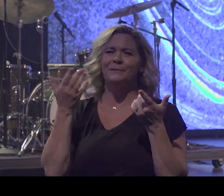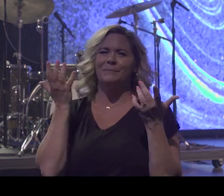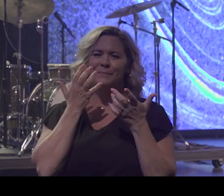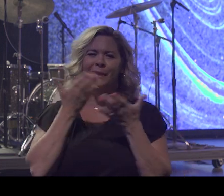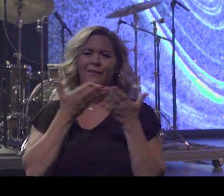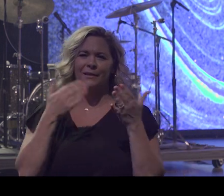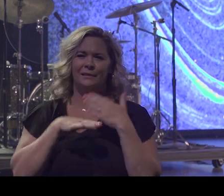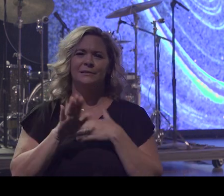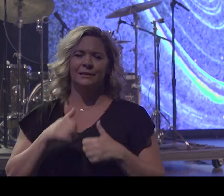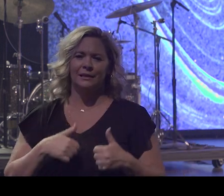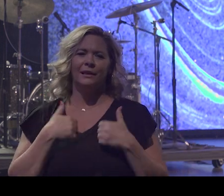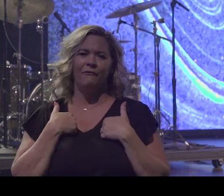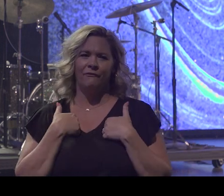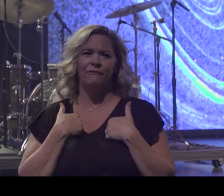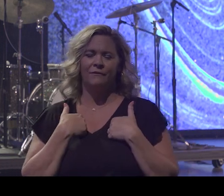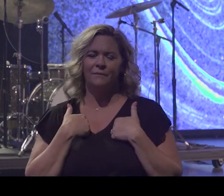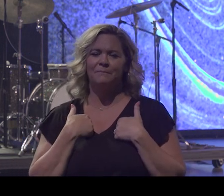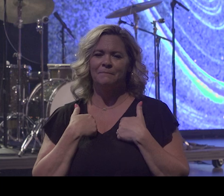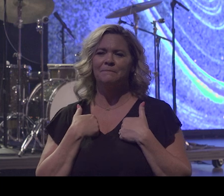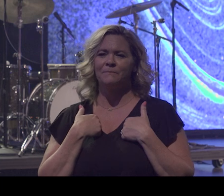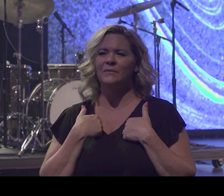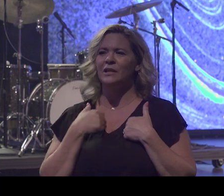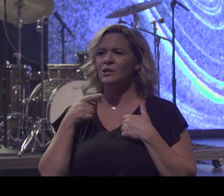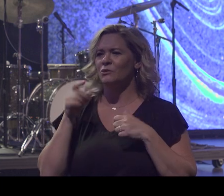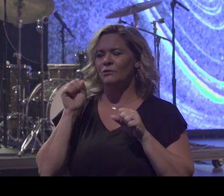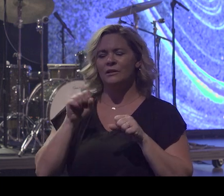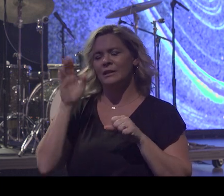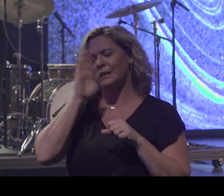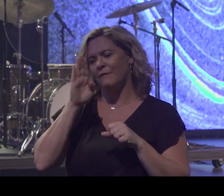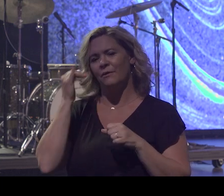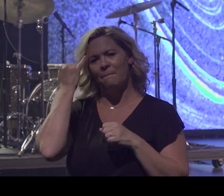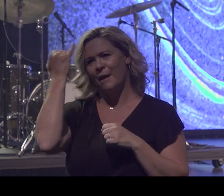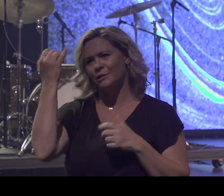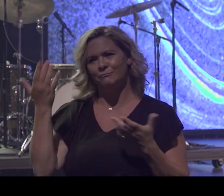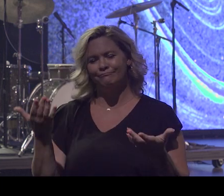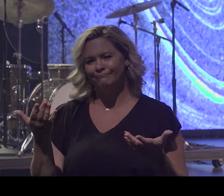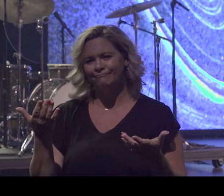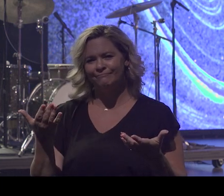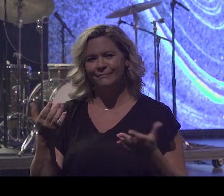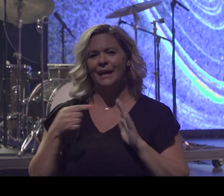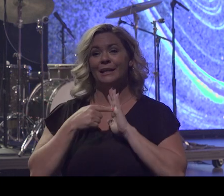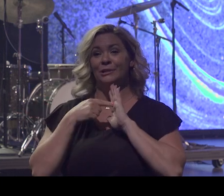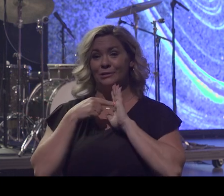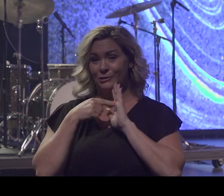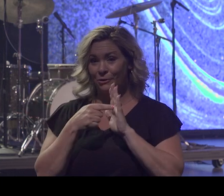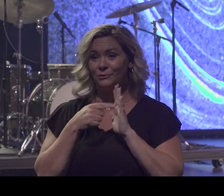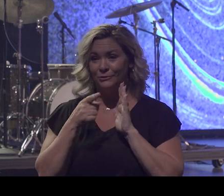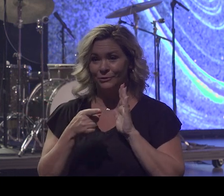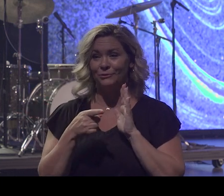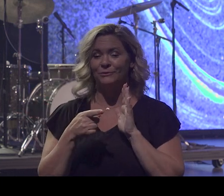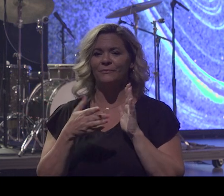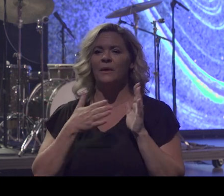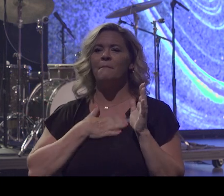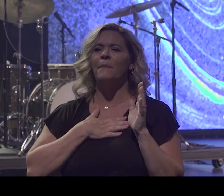that you could never imagine. And he shows them to you. My mother was praying for me